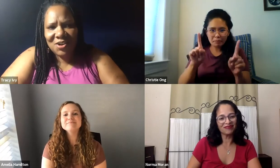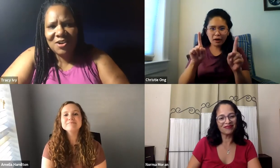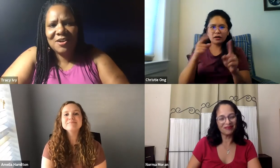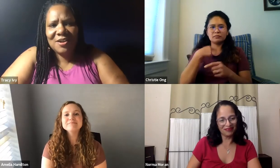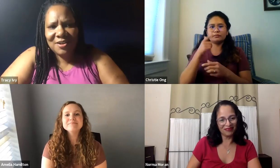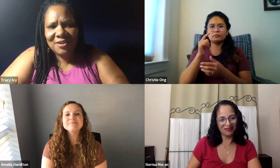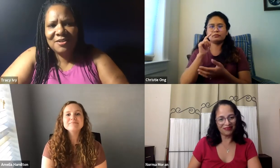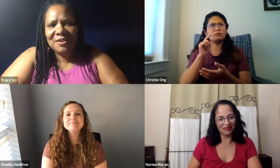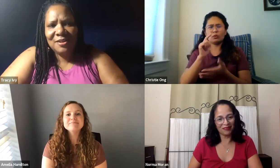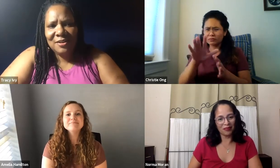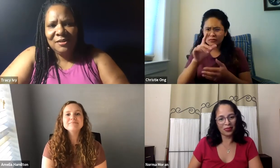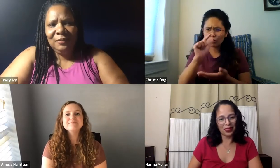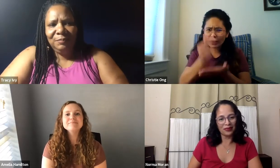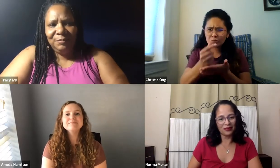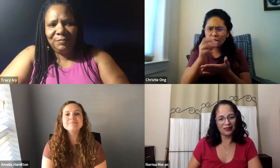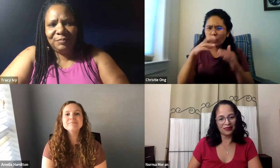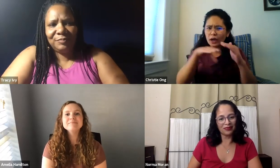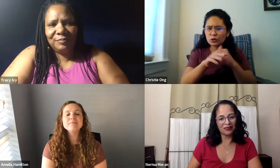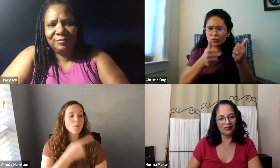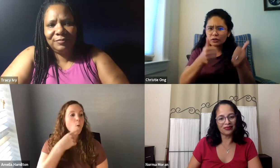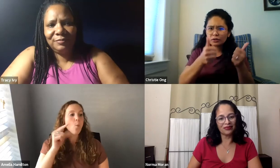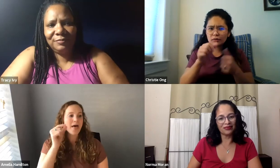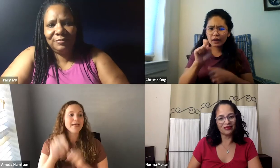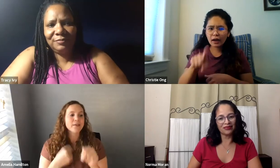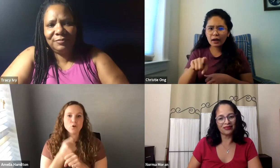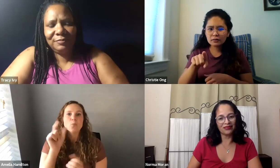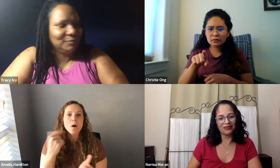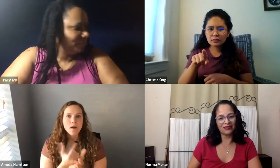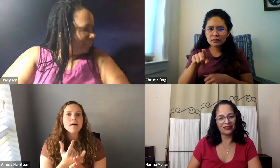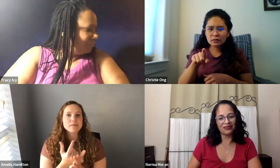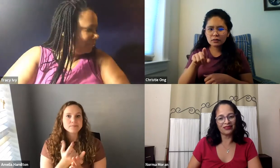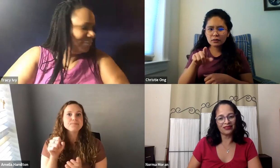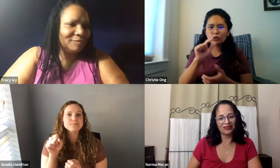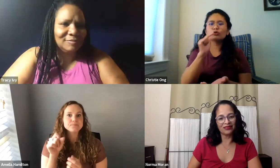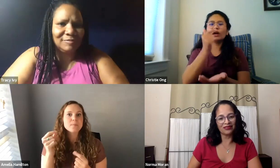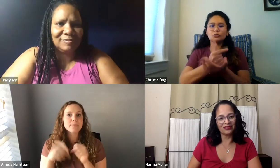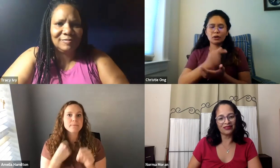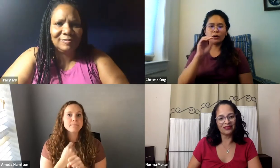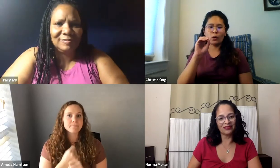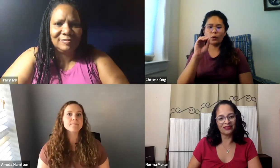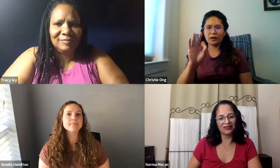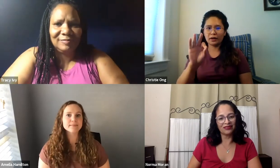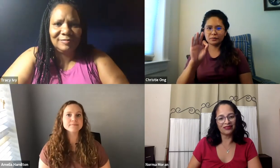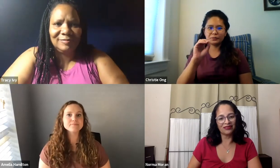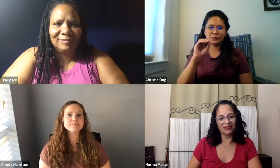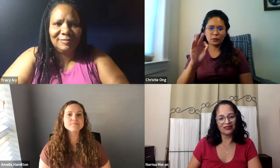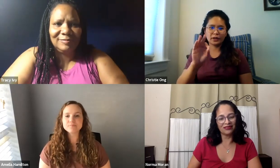know what the SVP sign was my year. Wait, did you ask what year I graduated or entered SVP? I